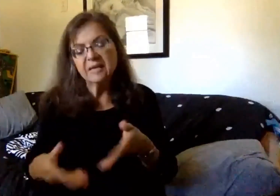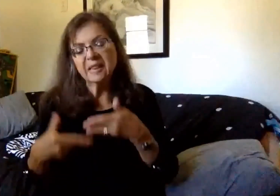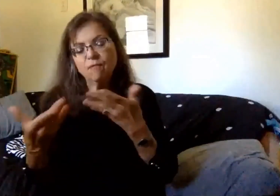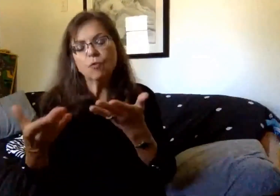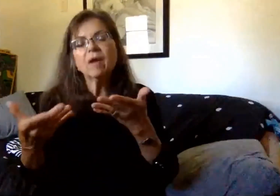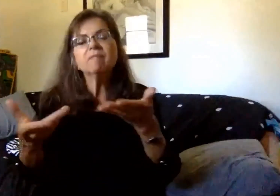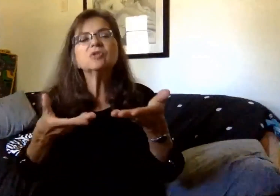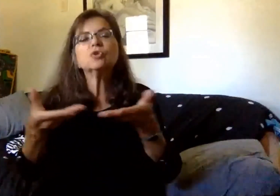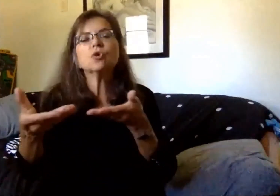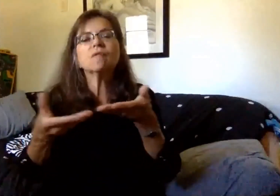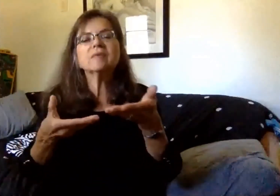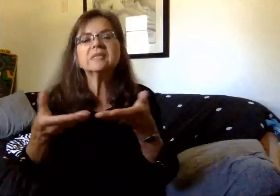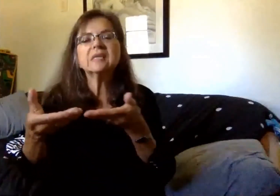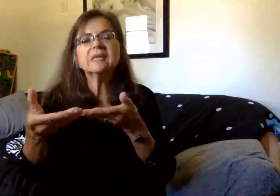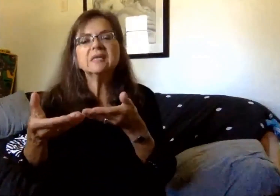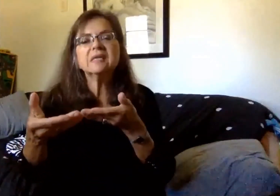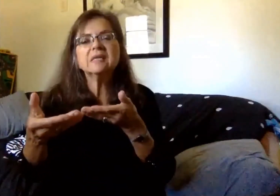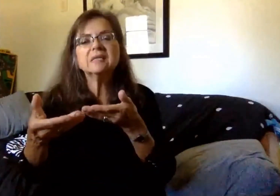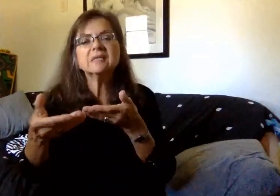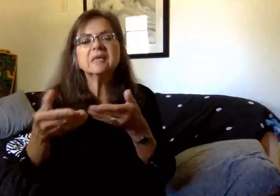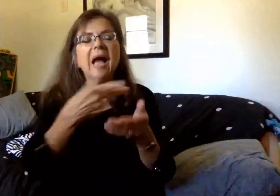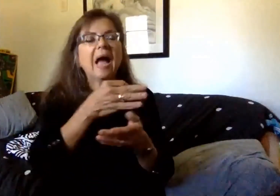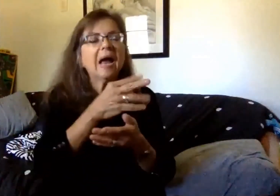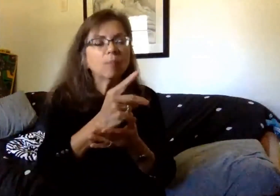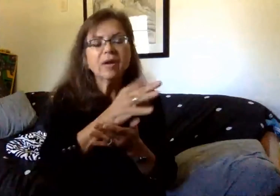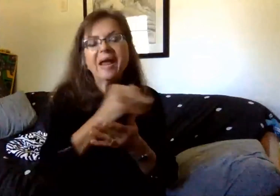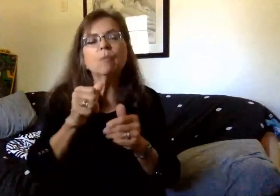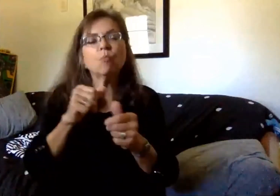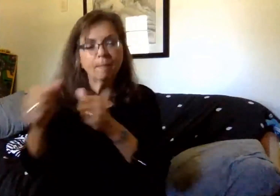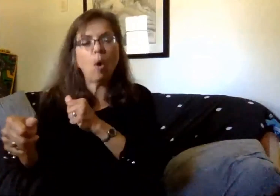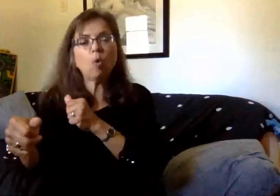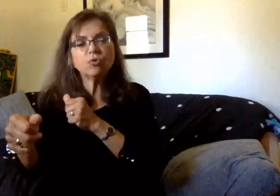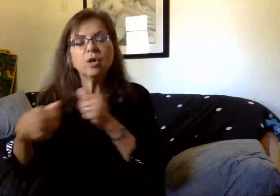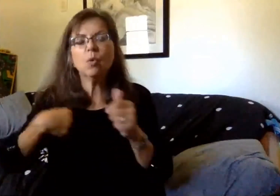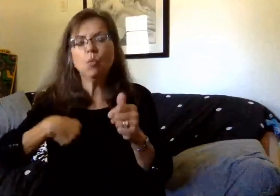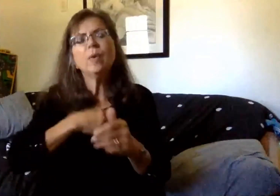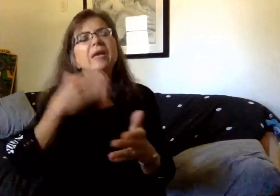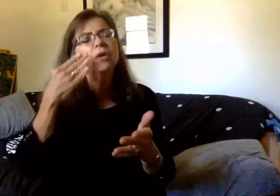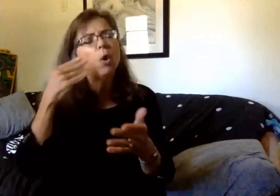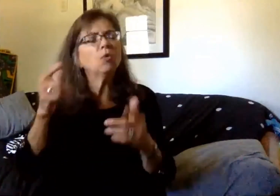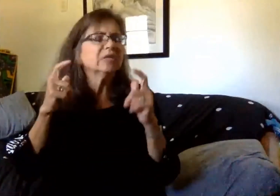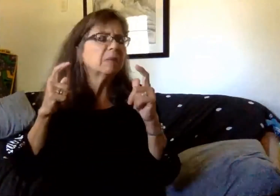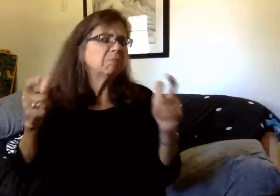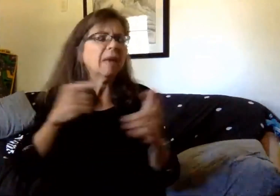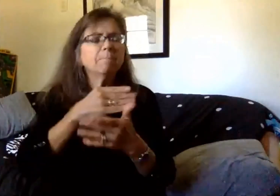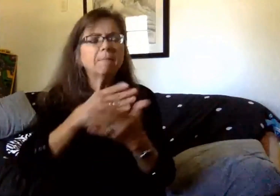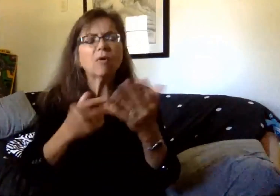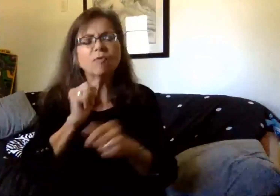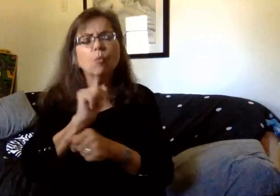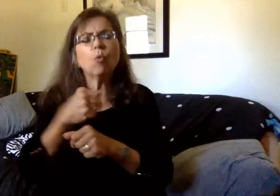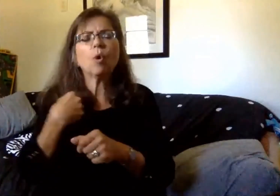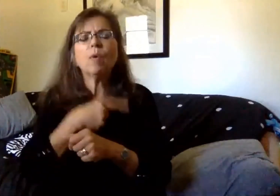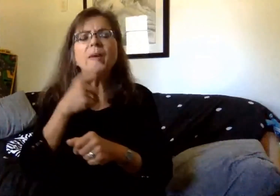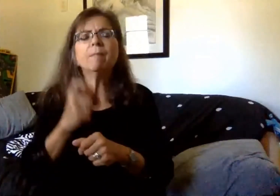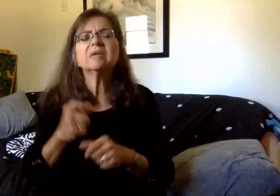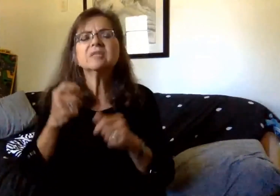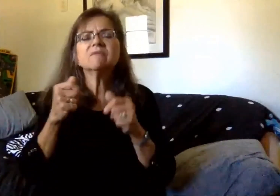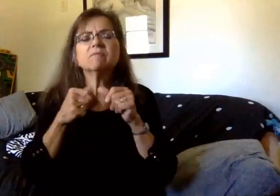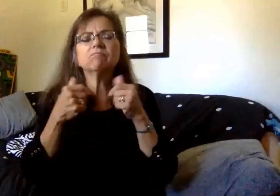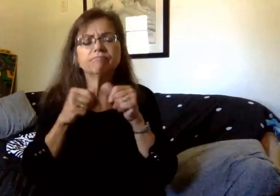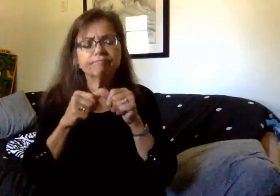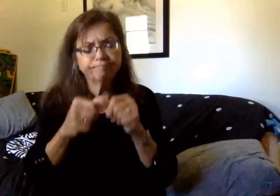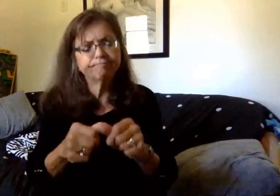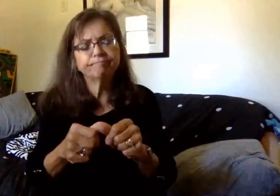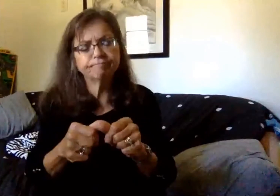and the hybrid and remote learning models. We know this is a large part of the work that we have to continue to do and we're diligently